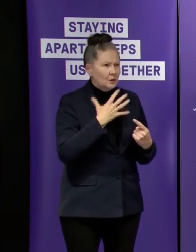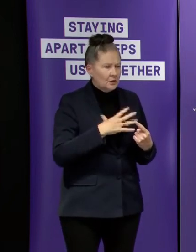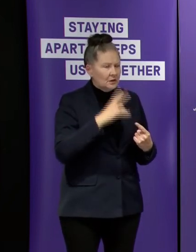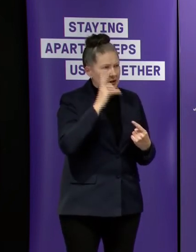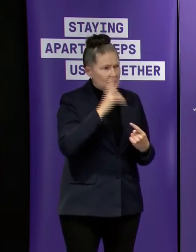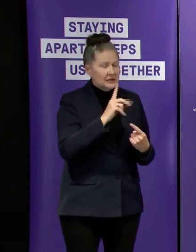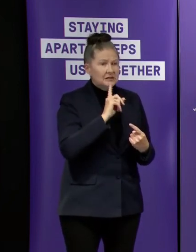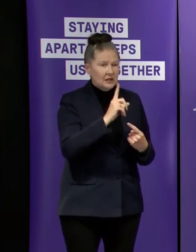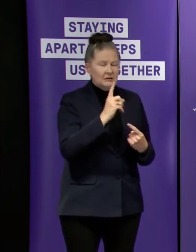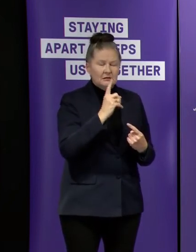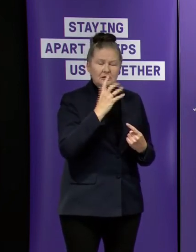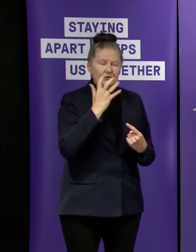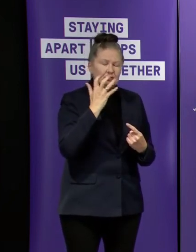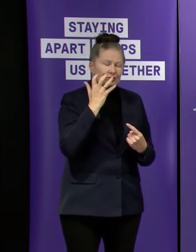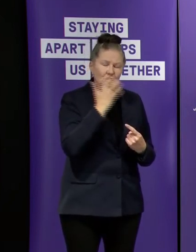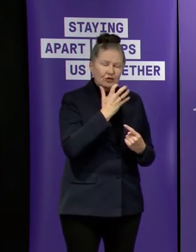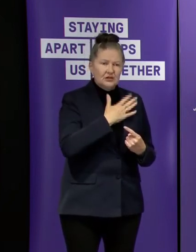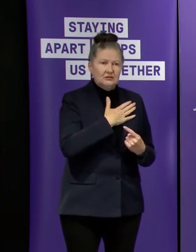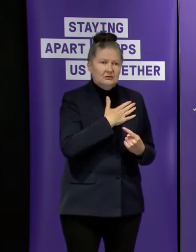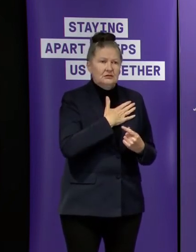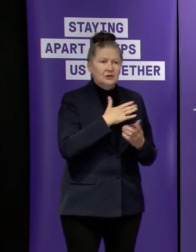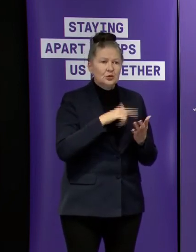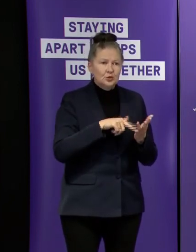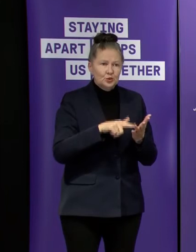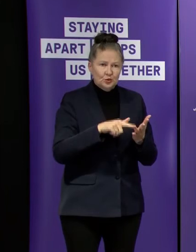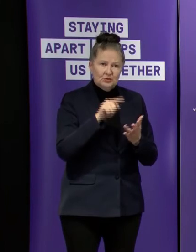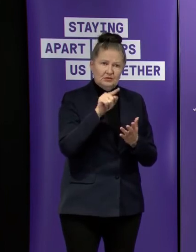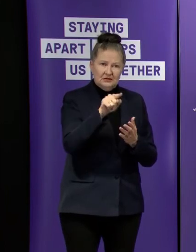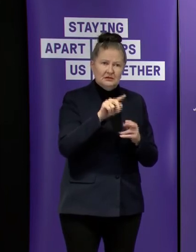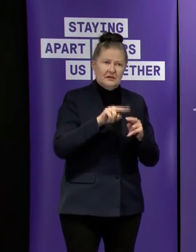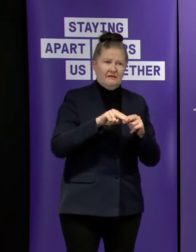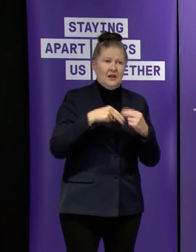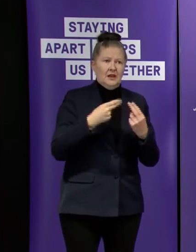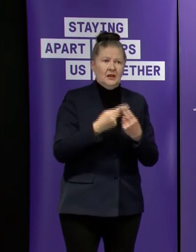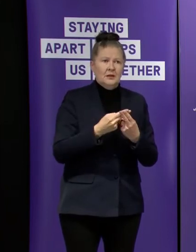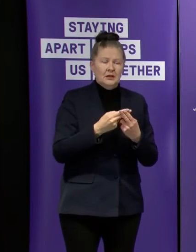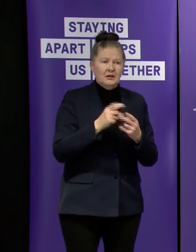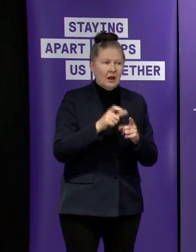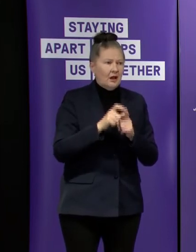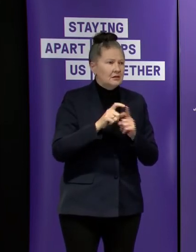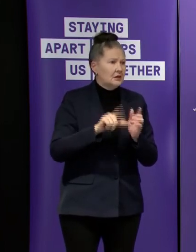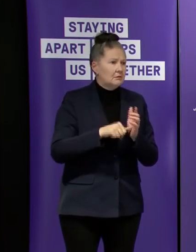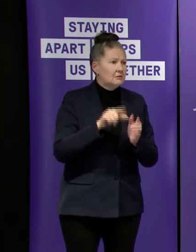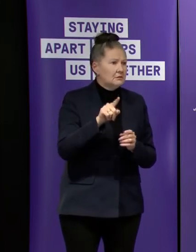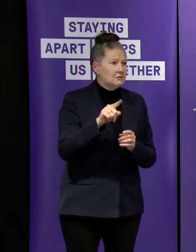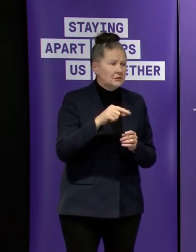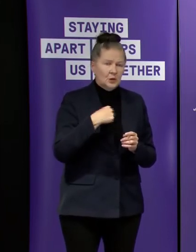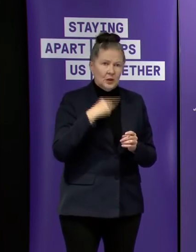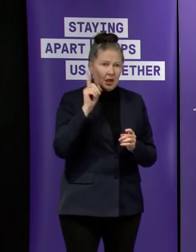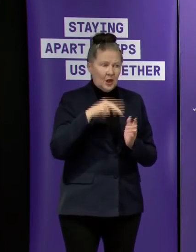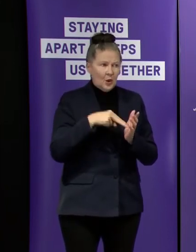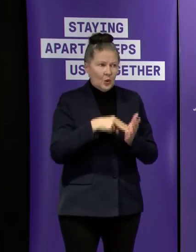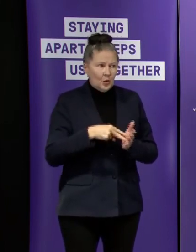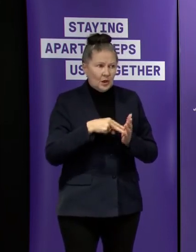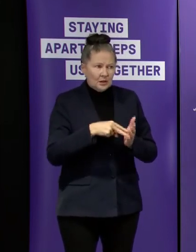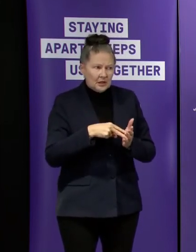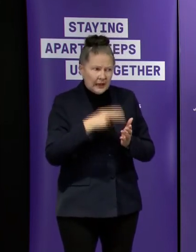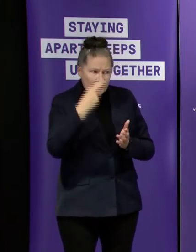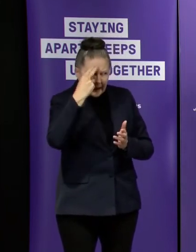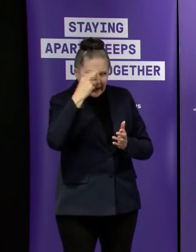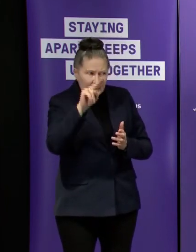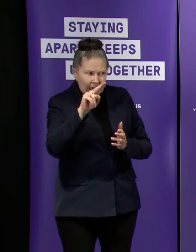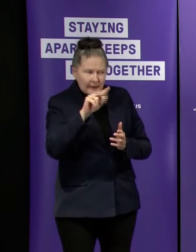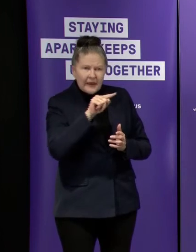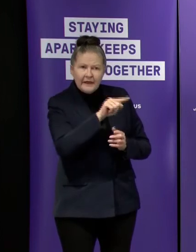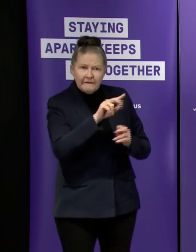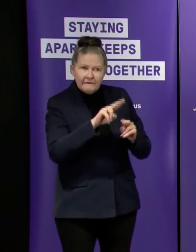condolences to that family this will be a very very challenging time for them uh i think we're just simply waiting on a family name and as soon as we